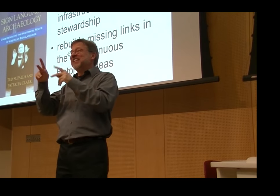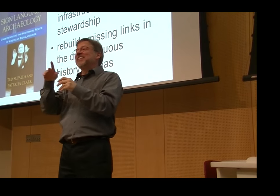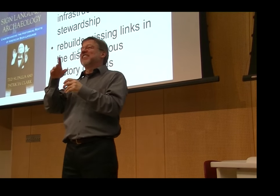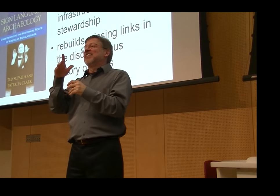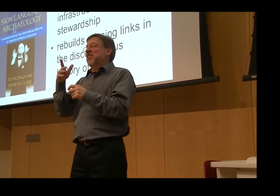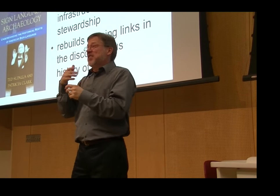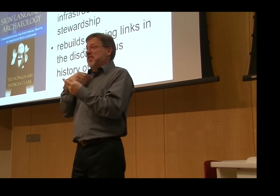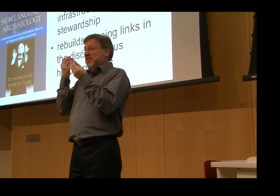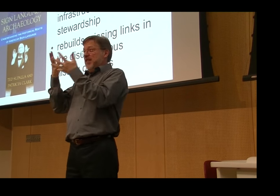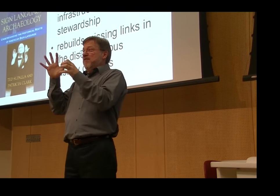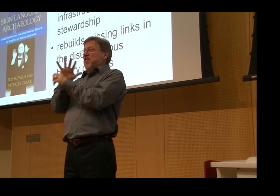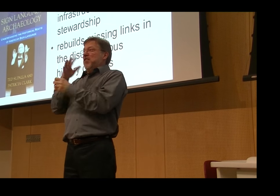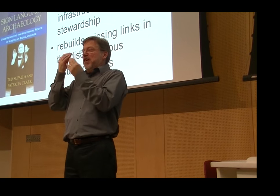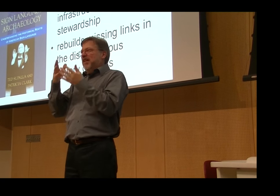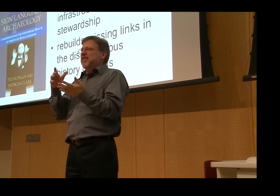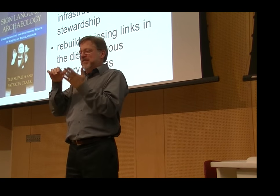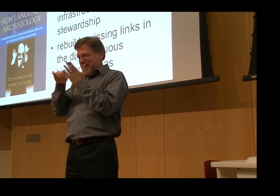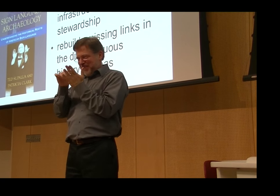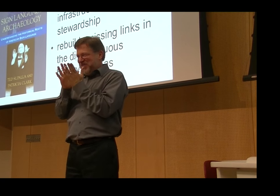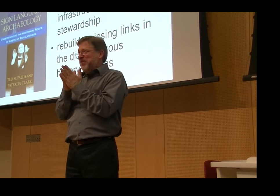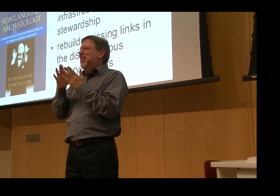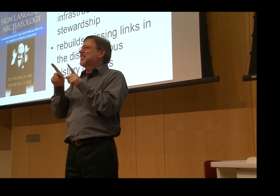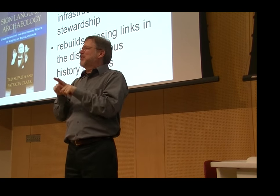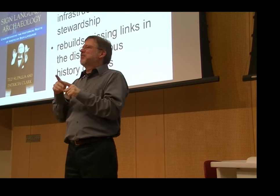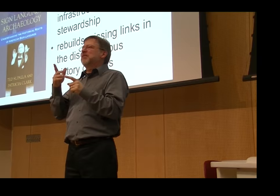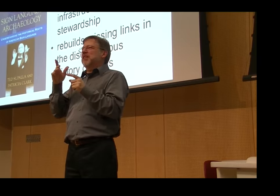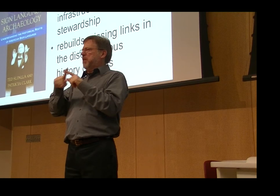Ah, good scientific type of question. Yes.